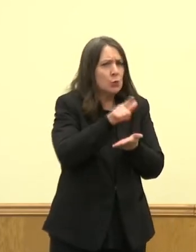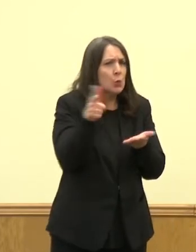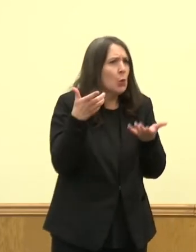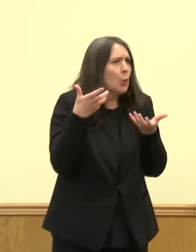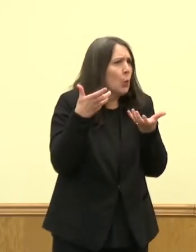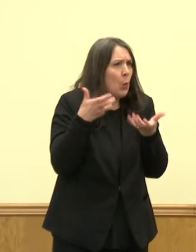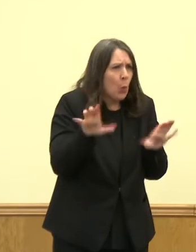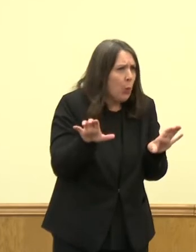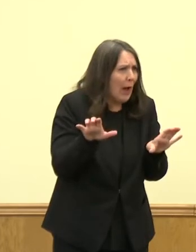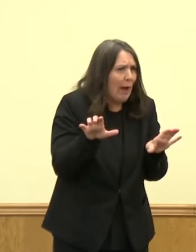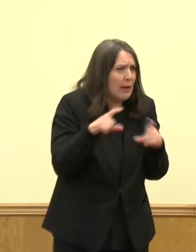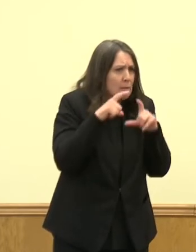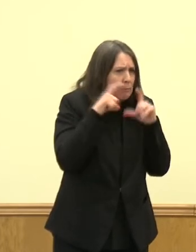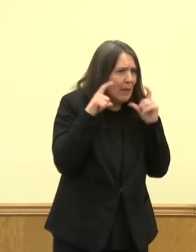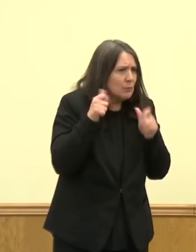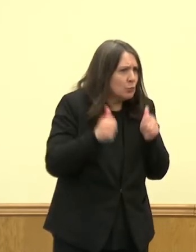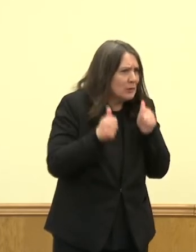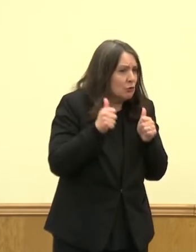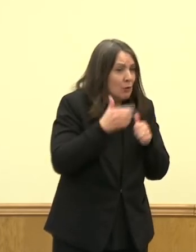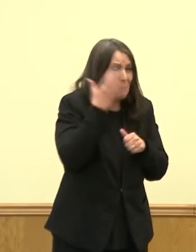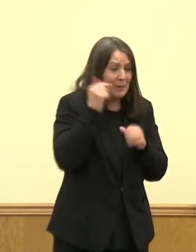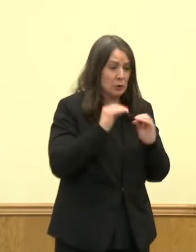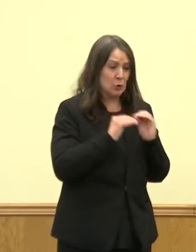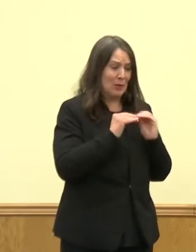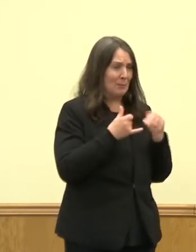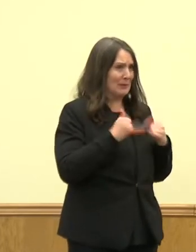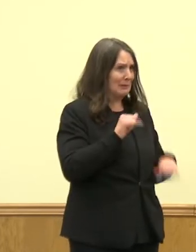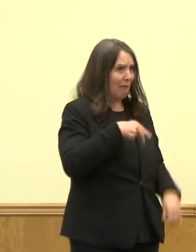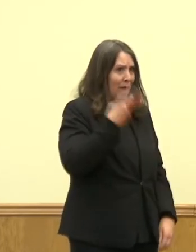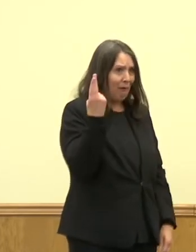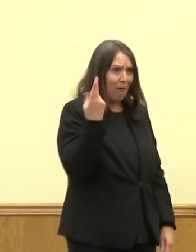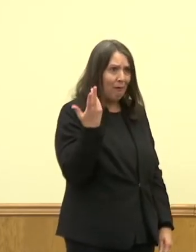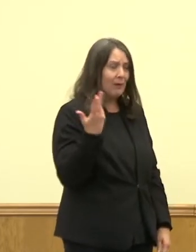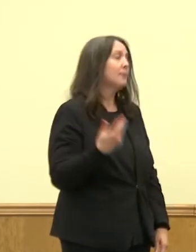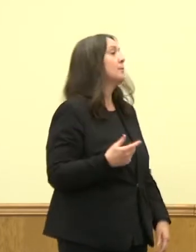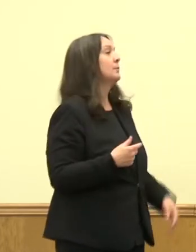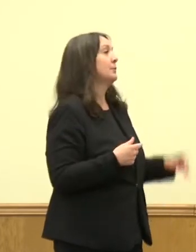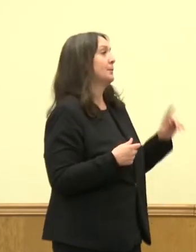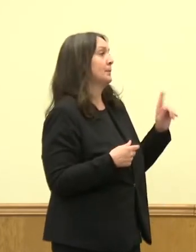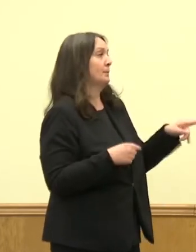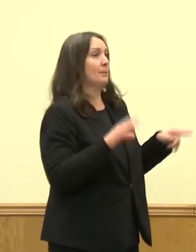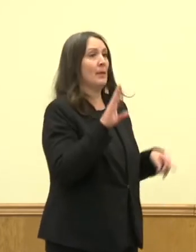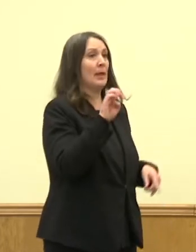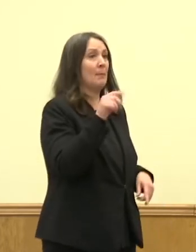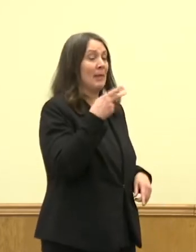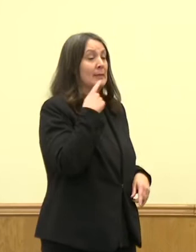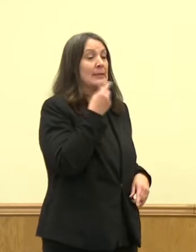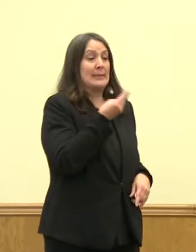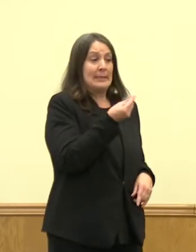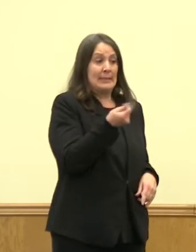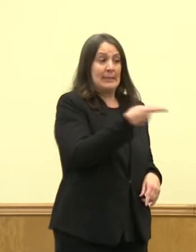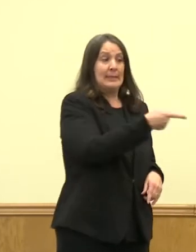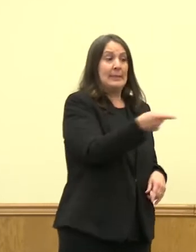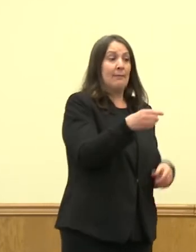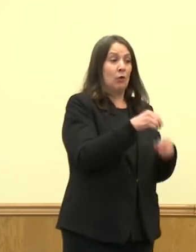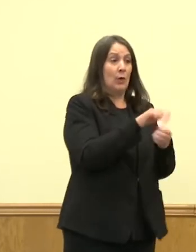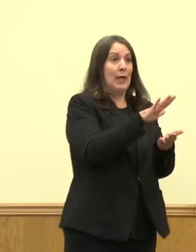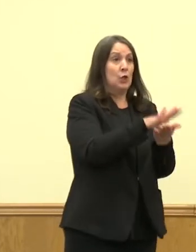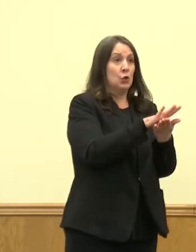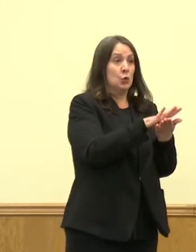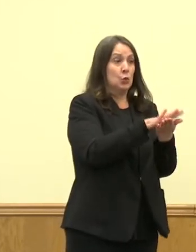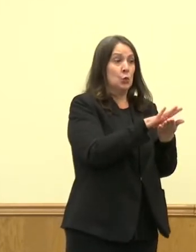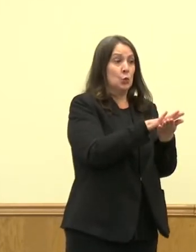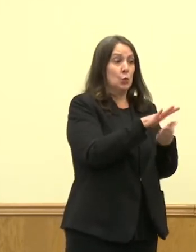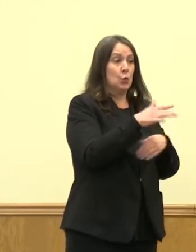mask mandate at this point? Because cases are still pretty high. I do know that we have several school districts in Peoria County that are involved in the lawsuit,